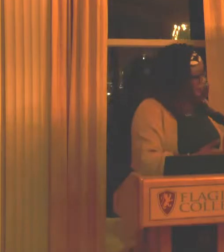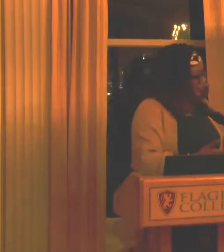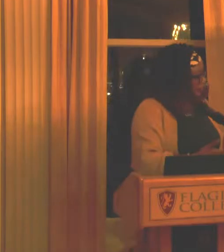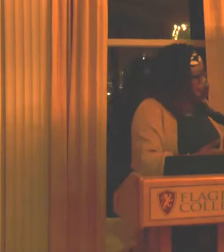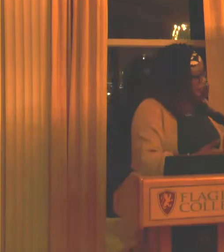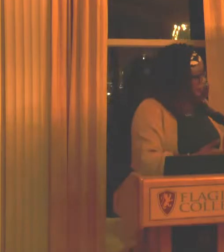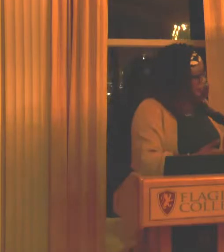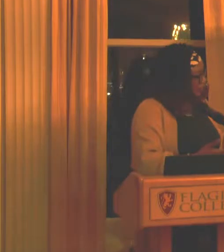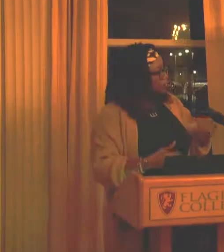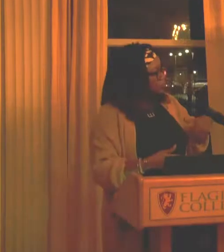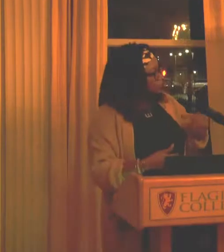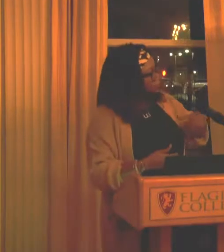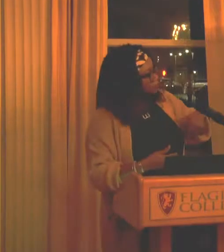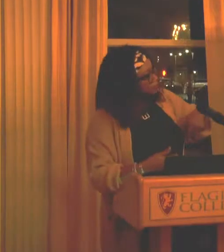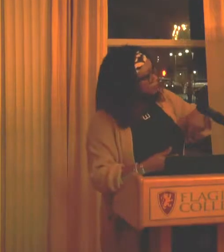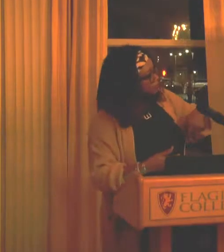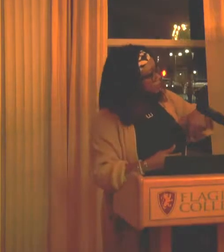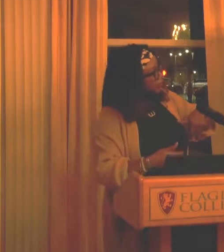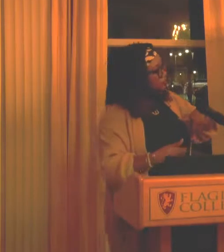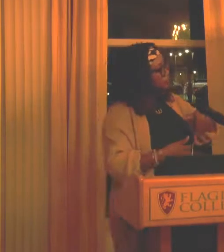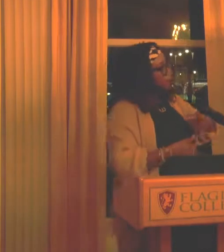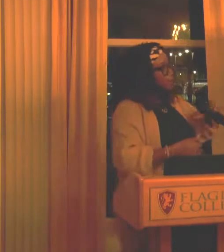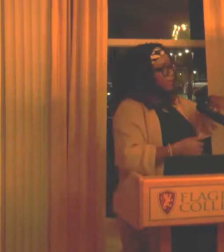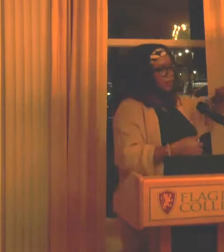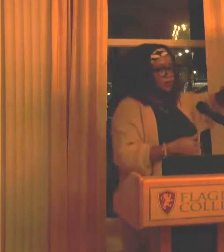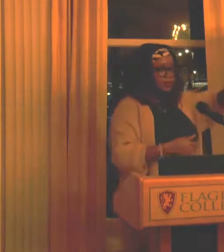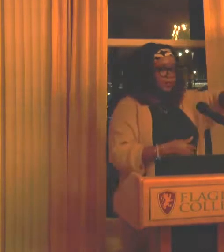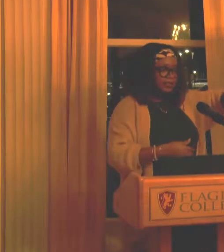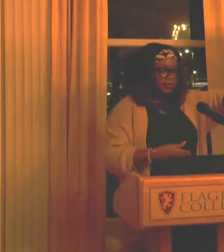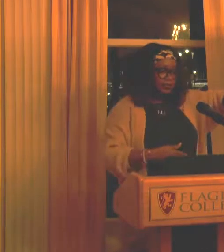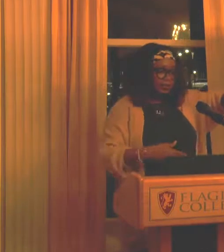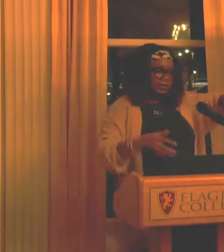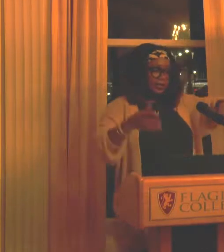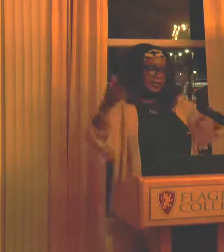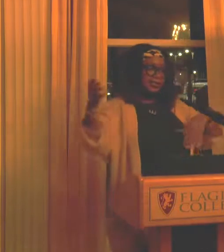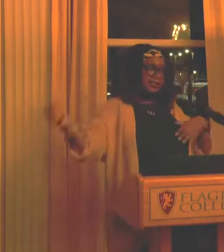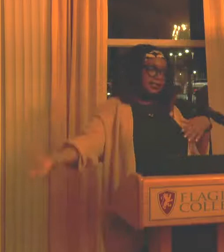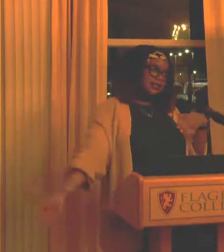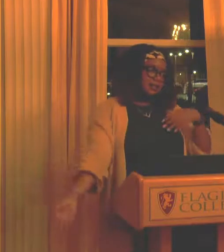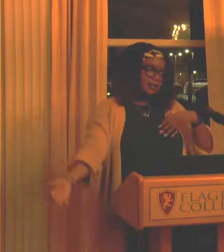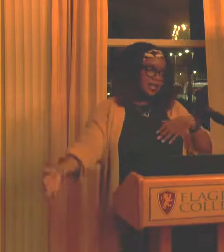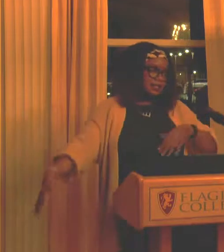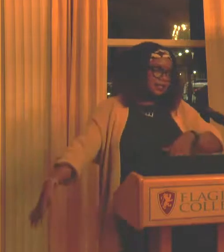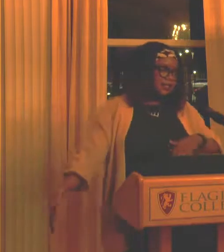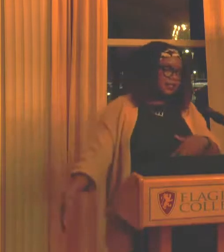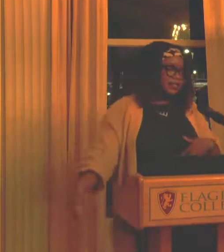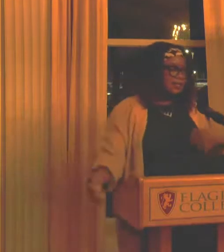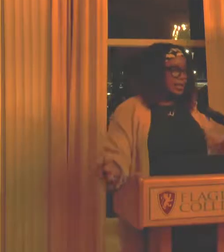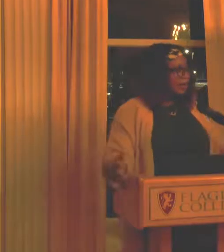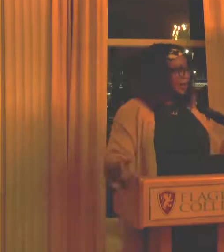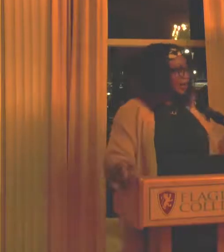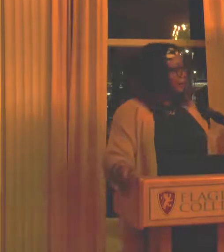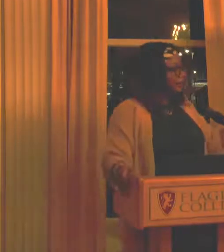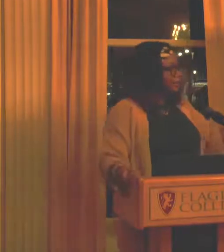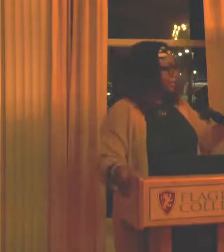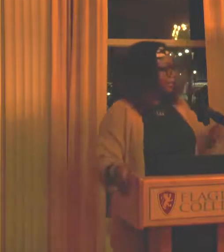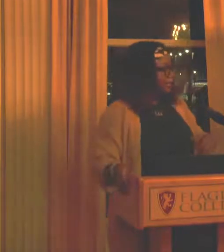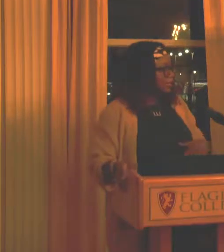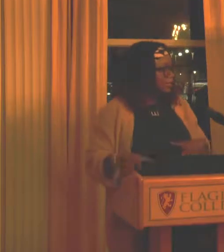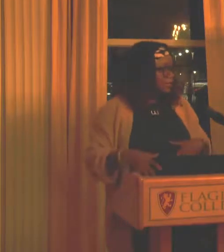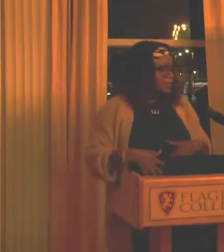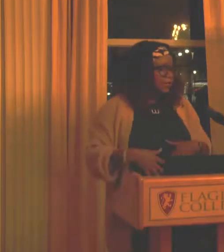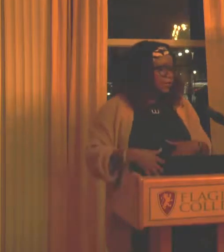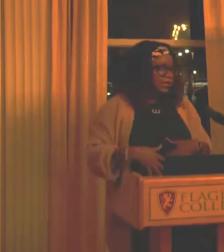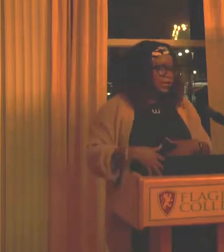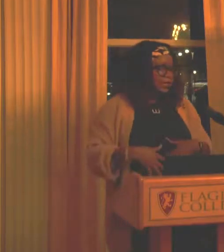Now, fortunately I get to do for my students what I didn't see as an adult. Because now I have works like